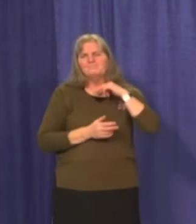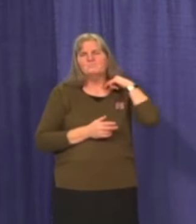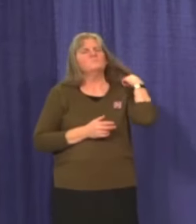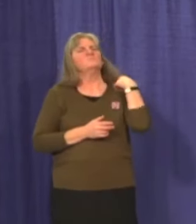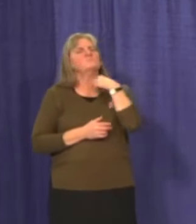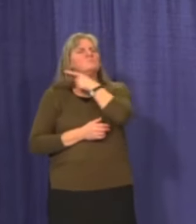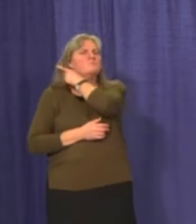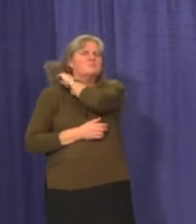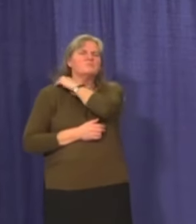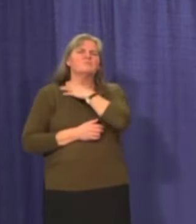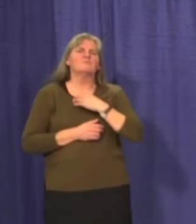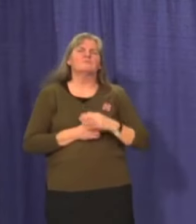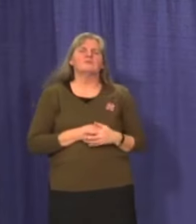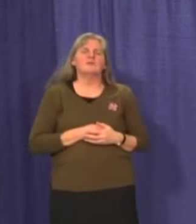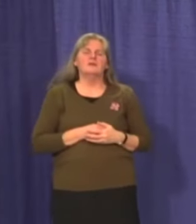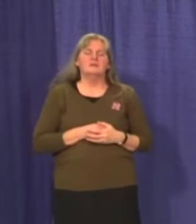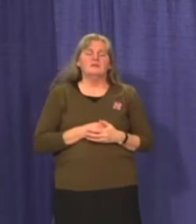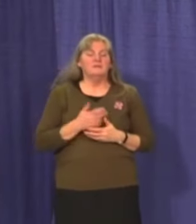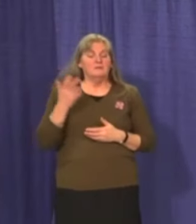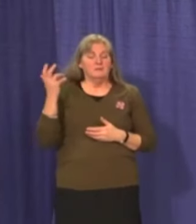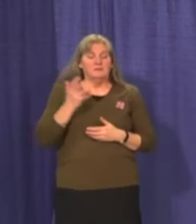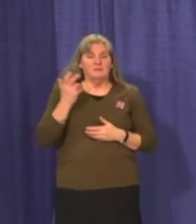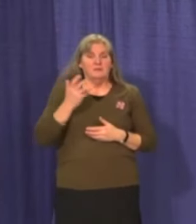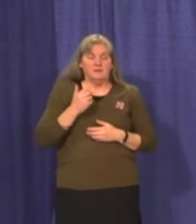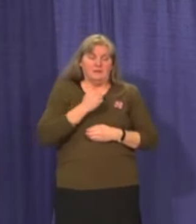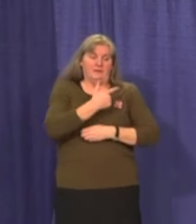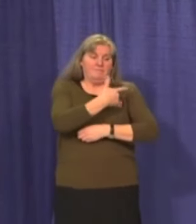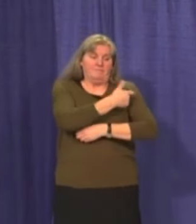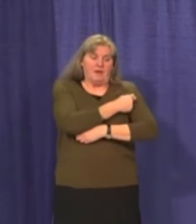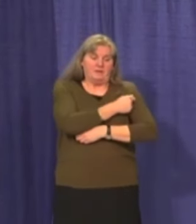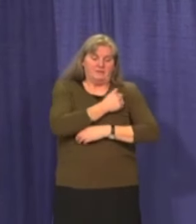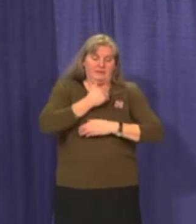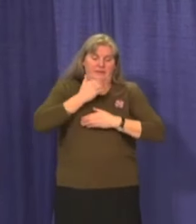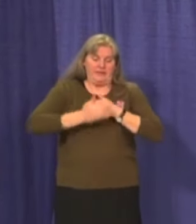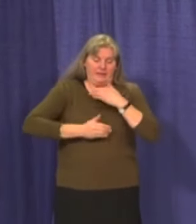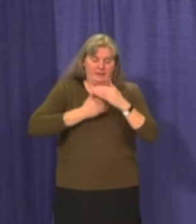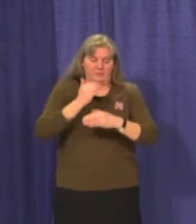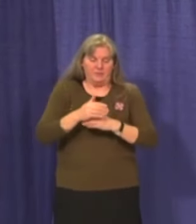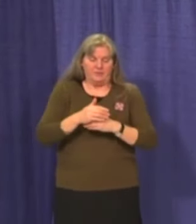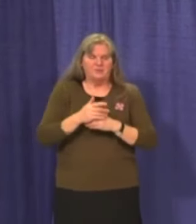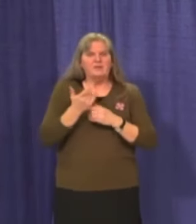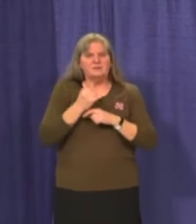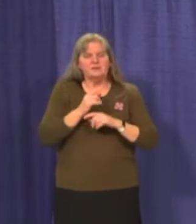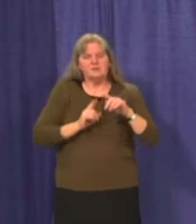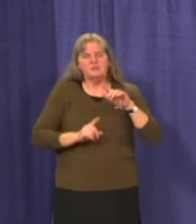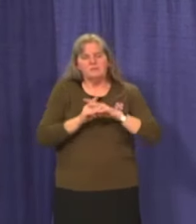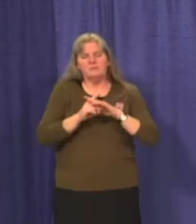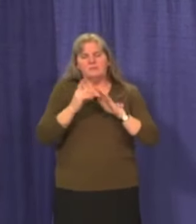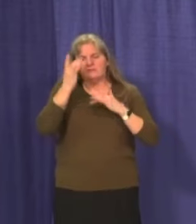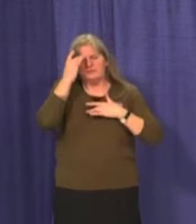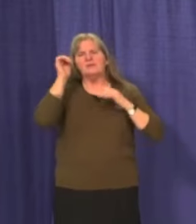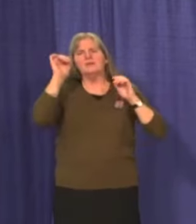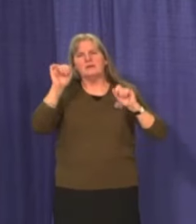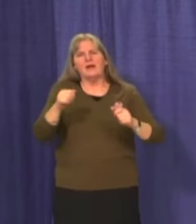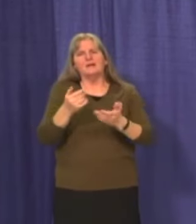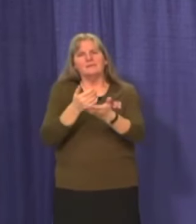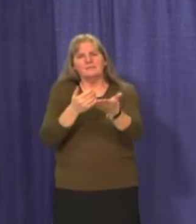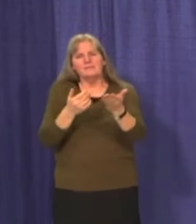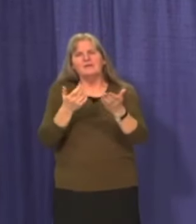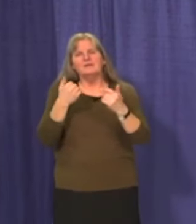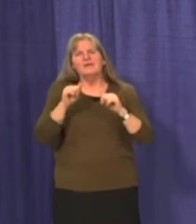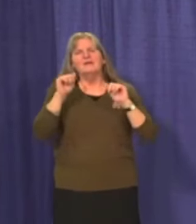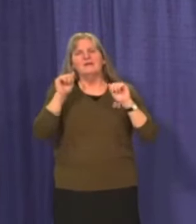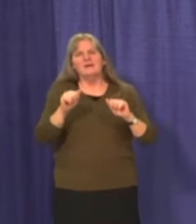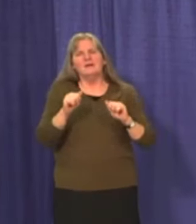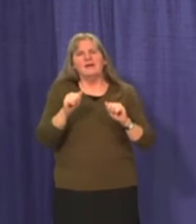As we make our way through this exciting era of vaccine, we can still face illnesses of any kind and are still susceptible to